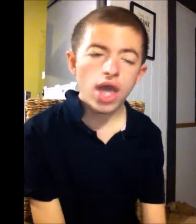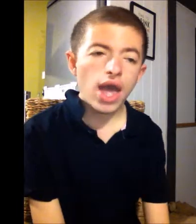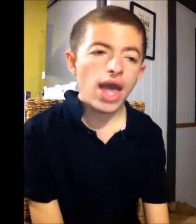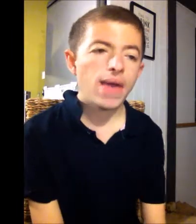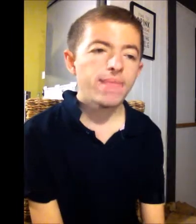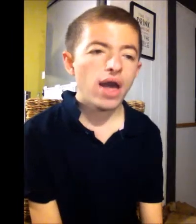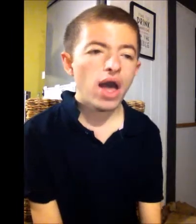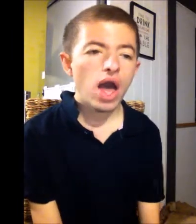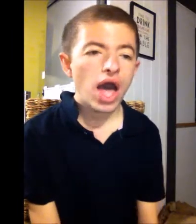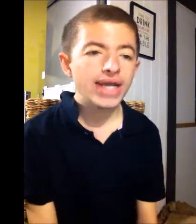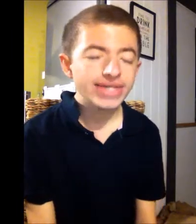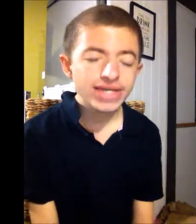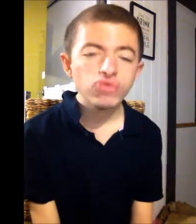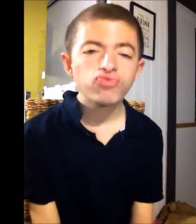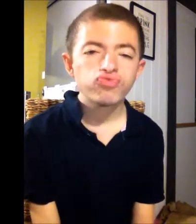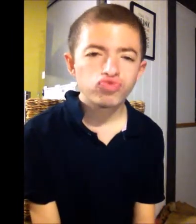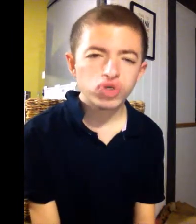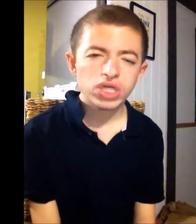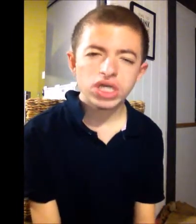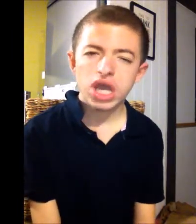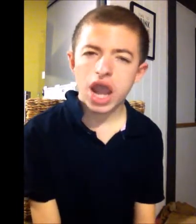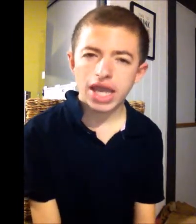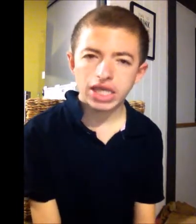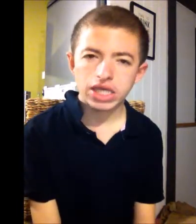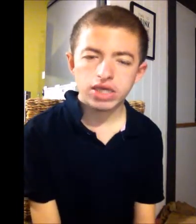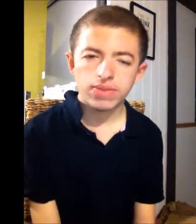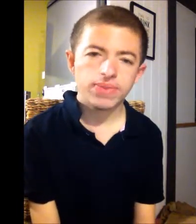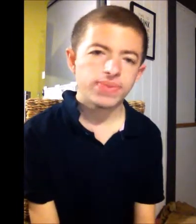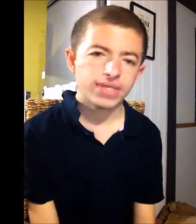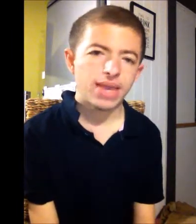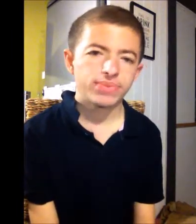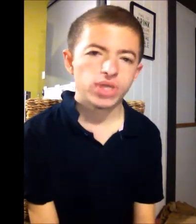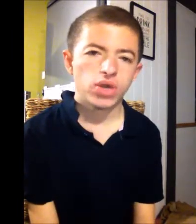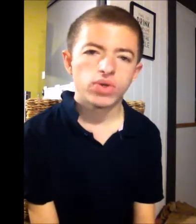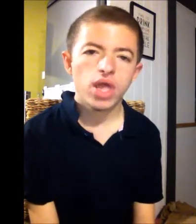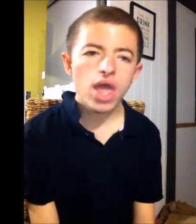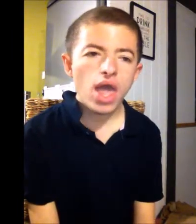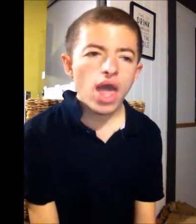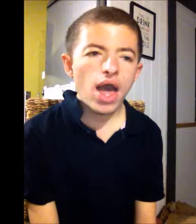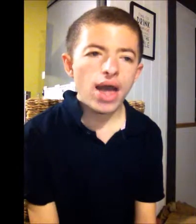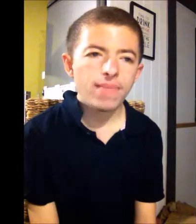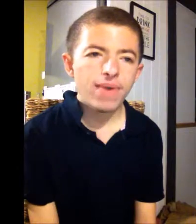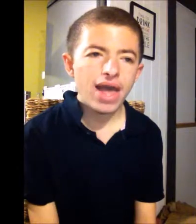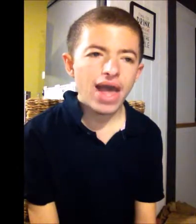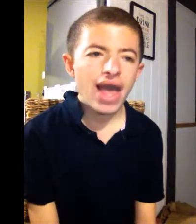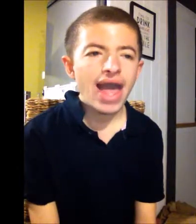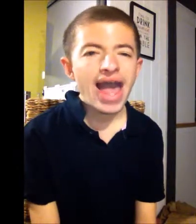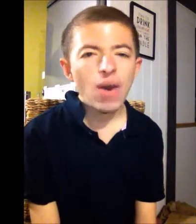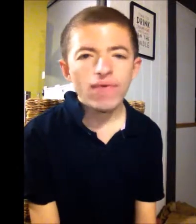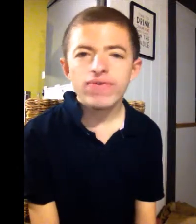Um, I did really like this episode. Um, however,